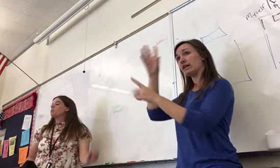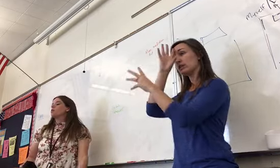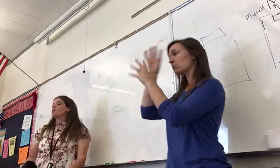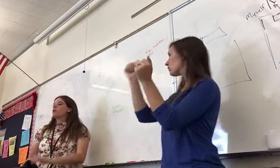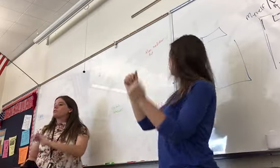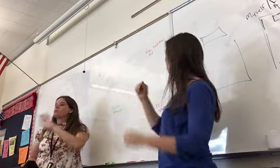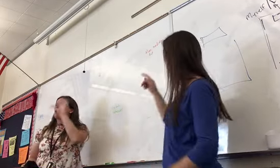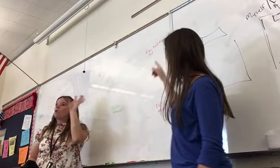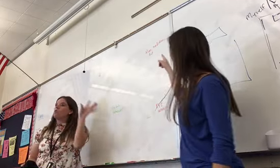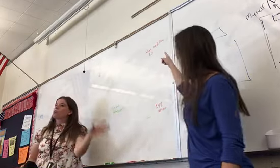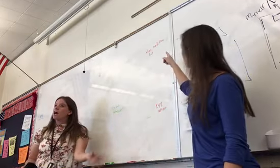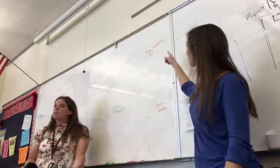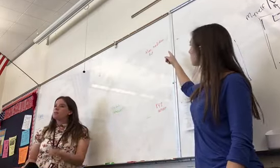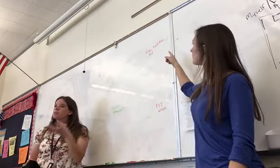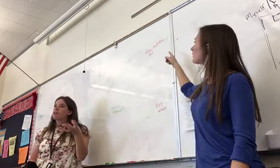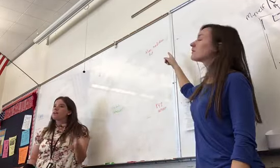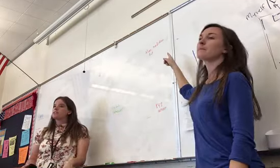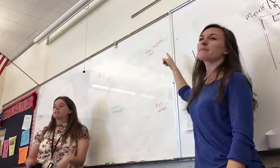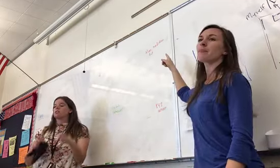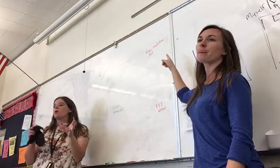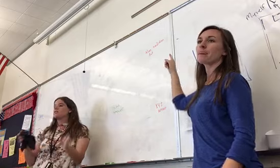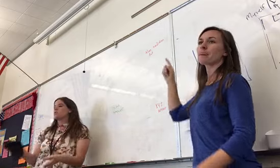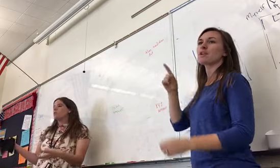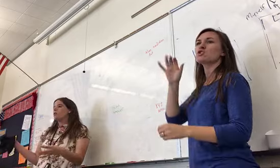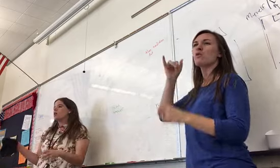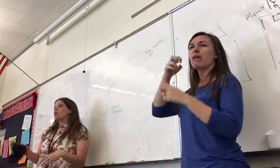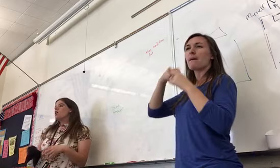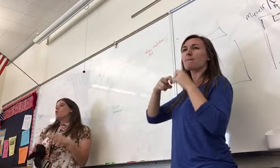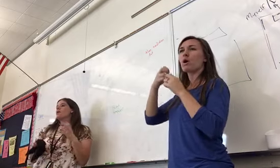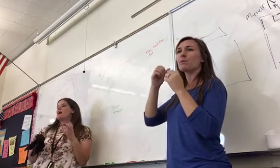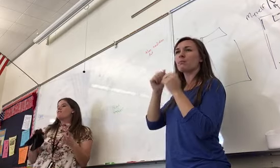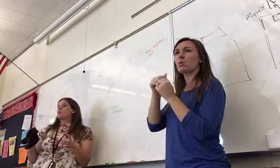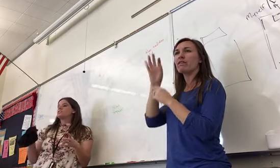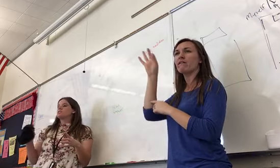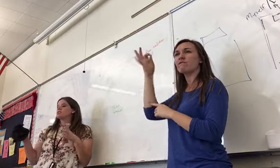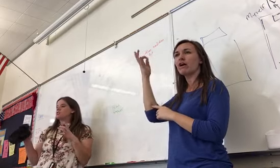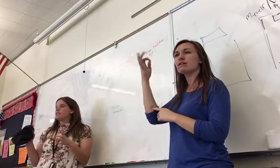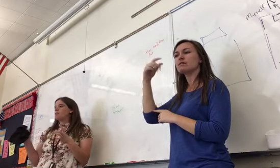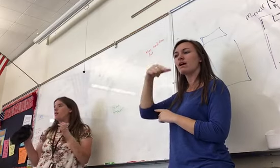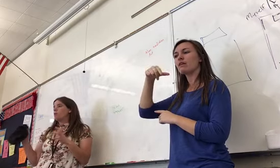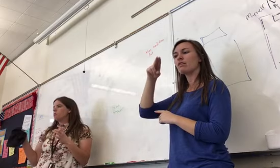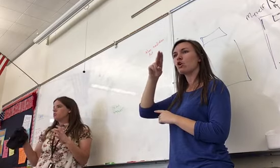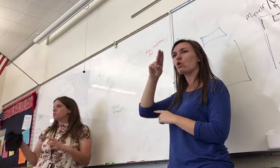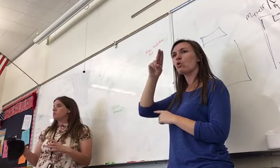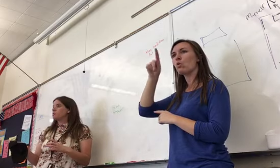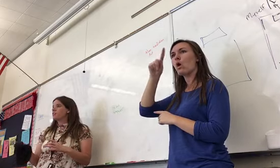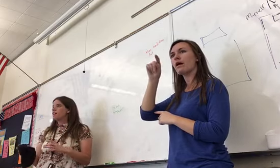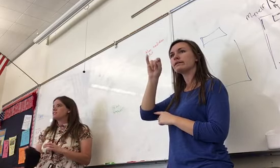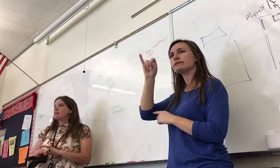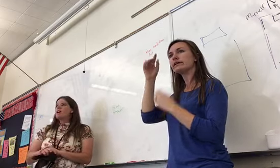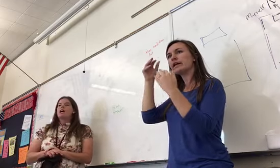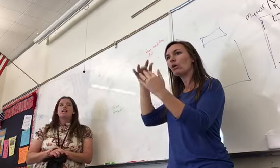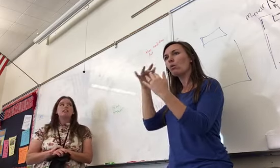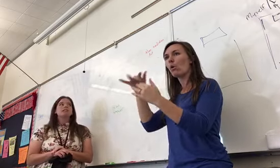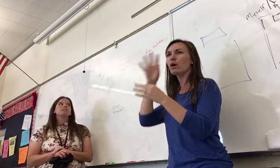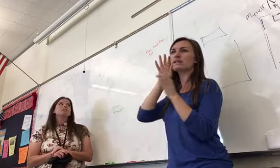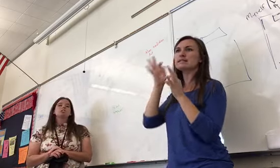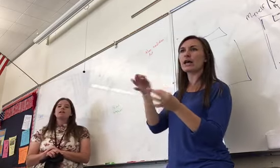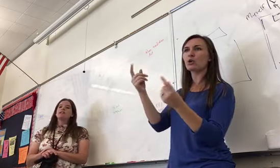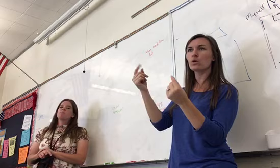when we're going through that whole problem with France, like the quasi-war, when everyone's disagreeing about what we should do with France. Alien and Sedition Acts